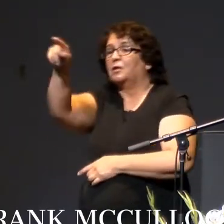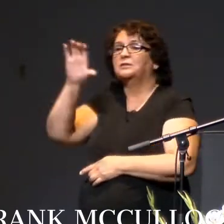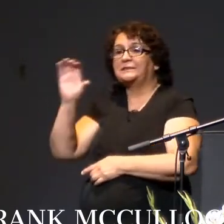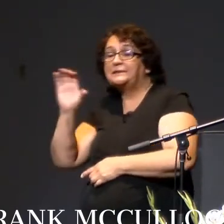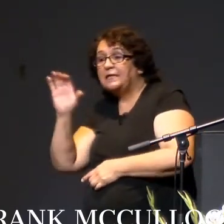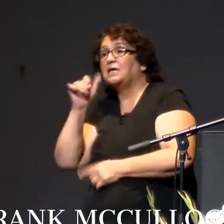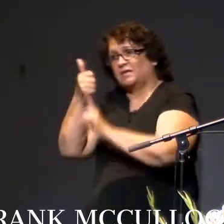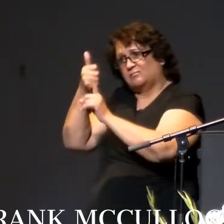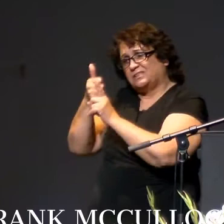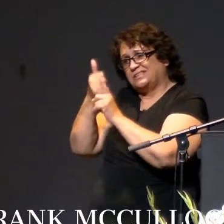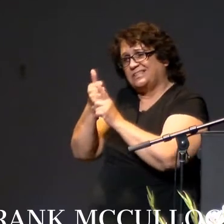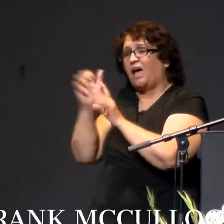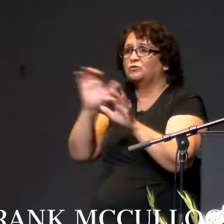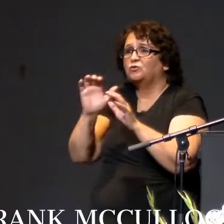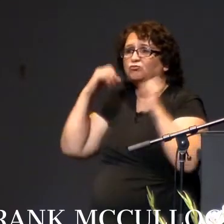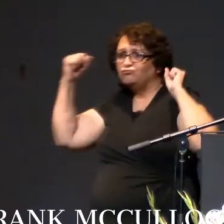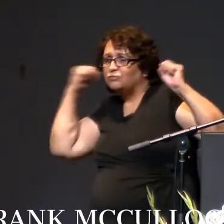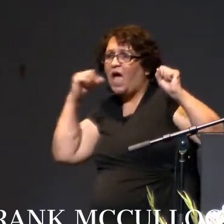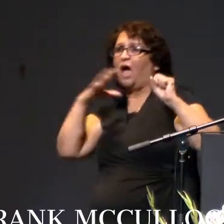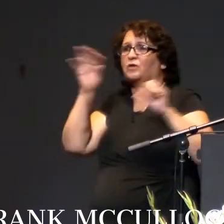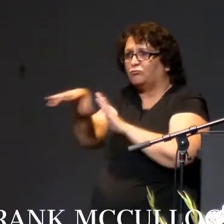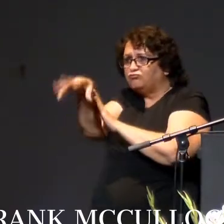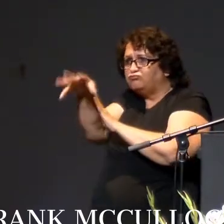everybody, for putting together a wonderful afternoon ceremony.